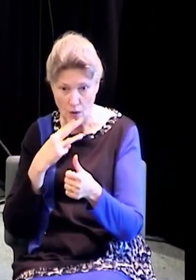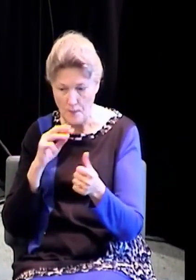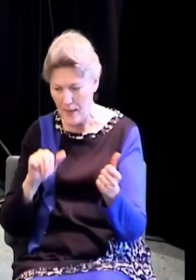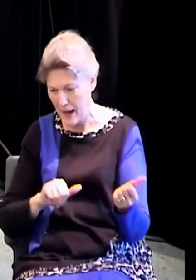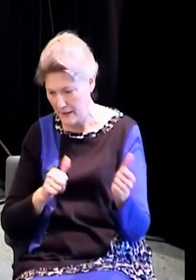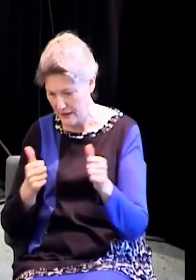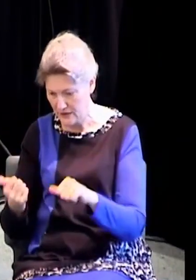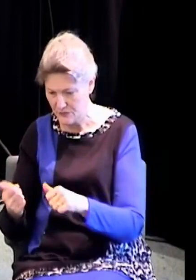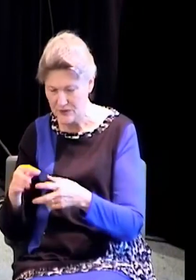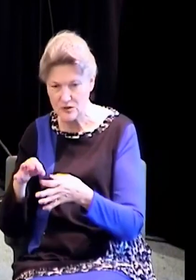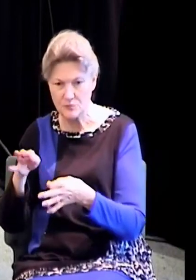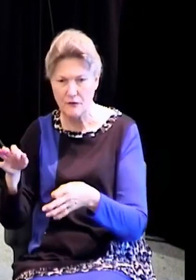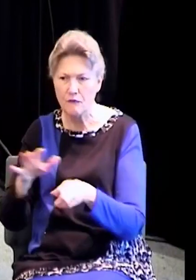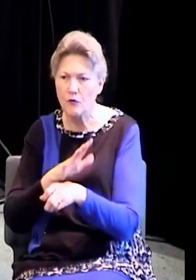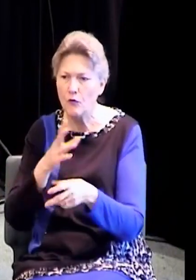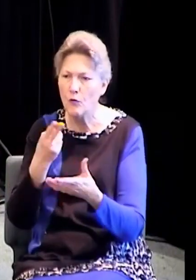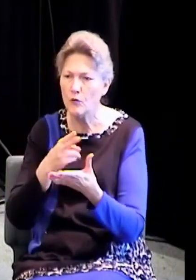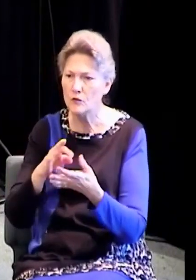Water, Spirit. You have to be born again of?